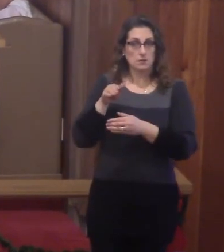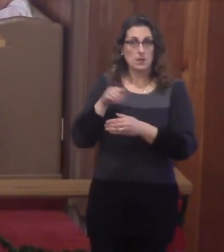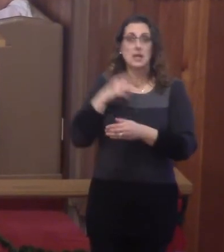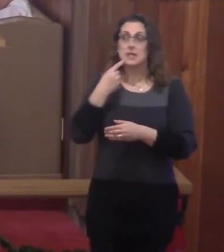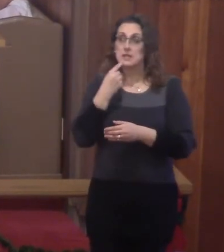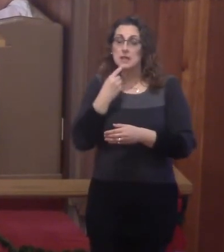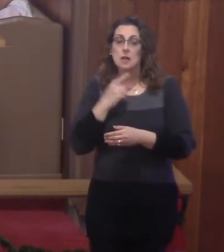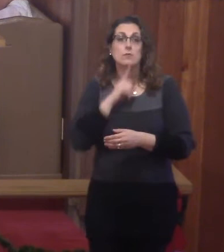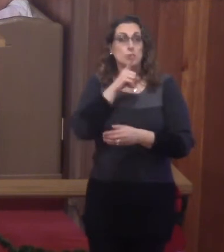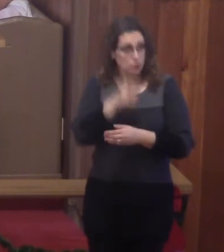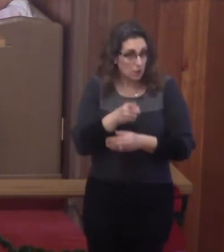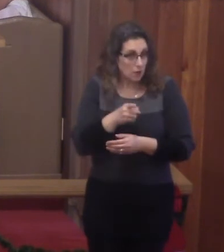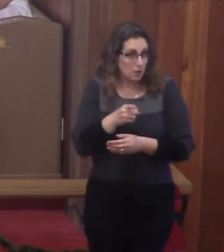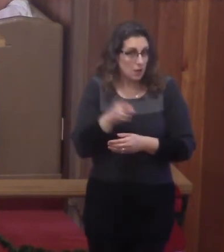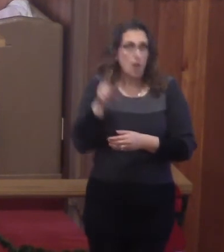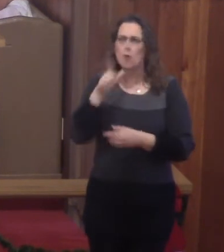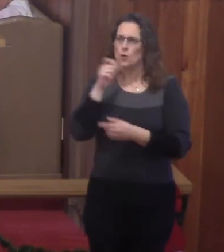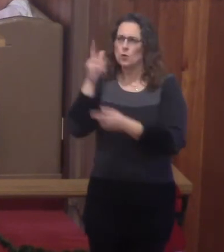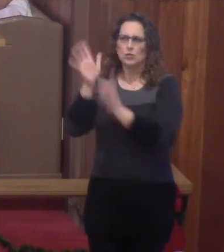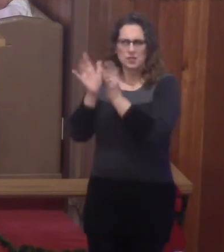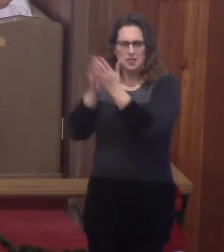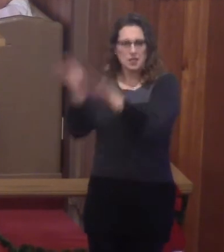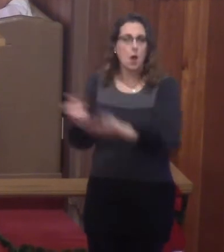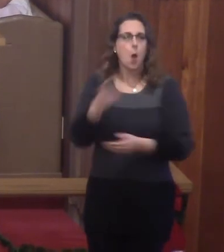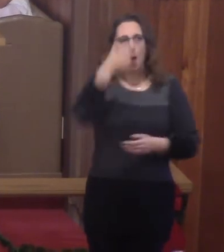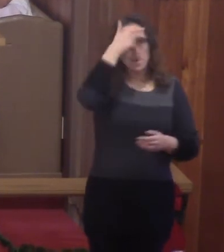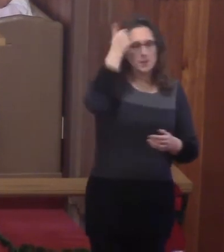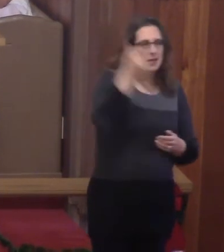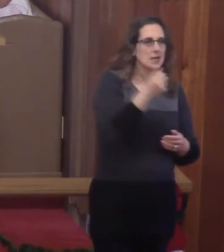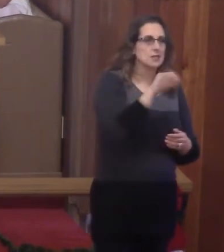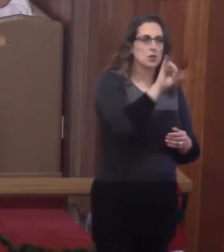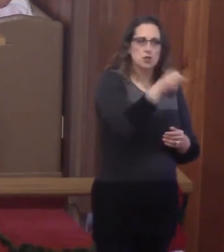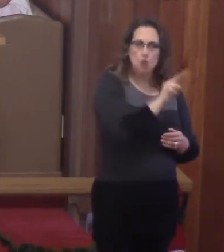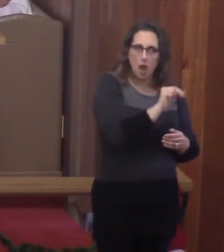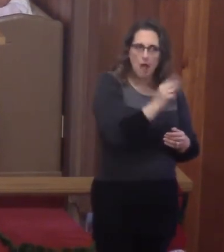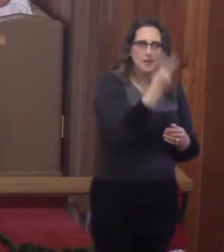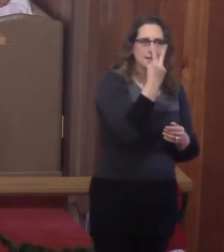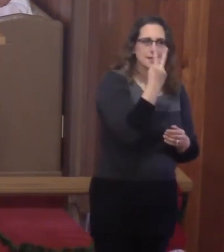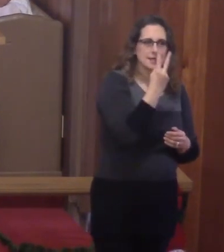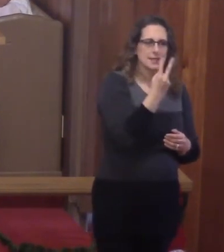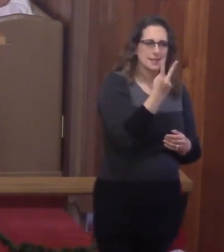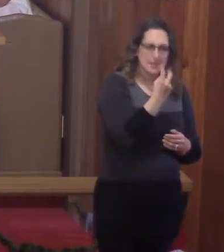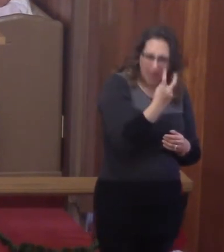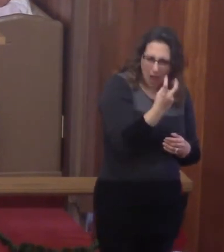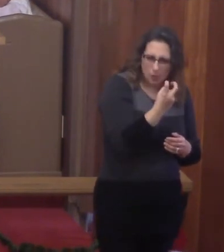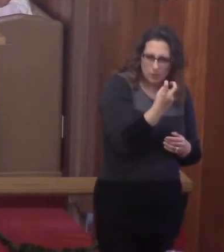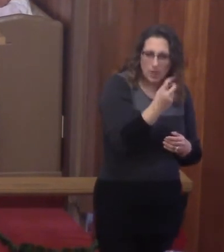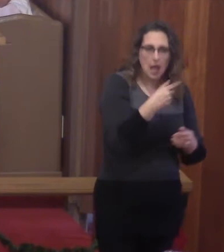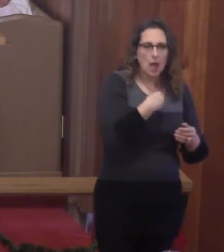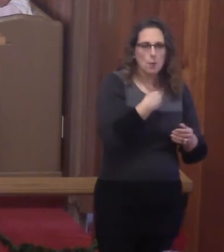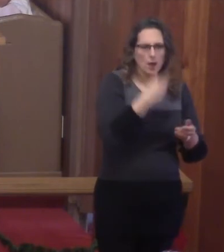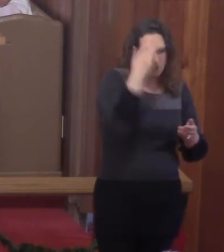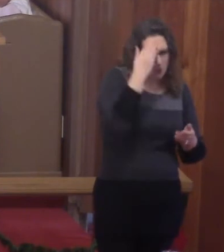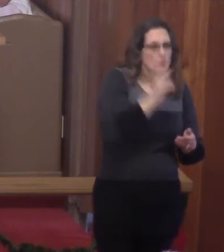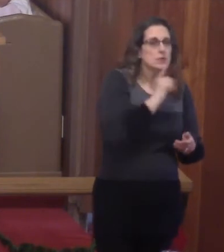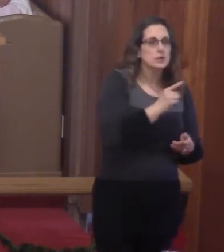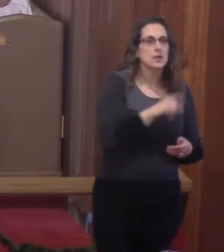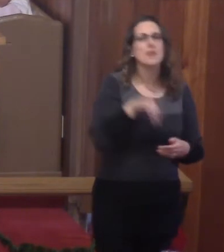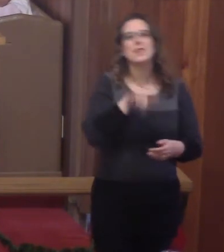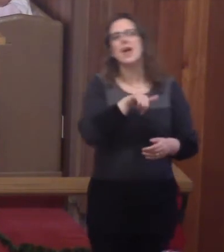is? Or was it because John was doubting who Jesus is and wanted to reassure himself? That's usually the question.